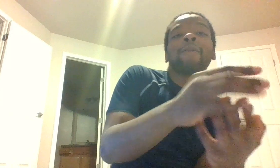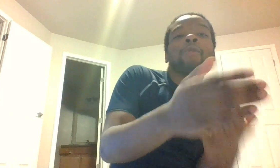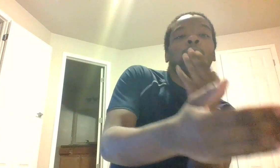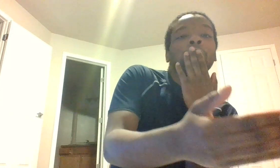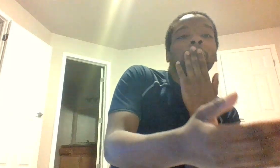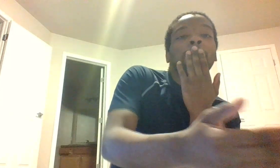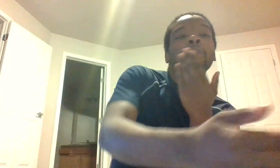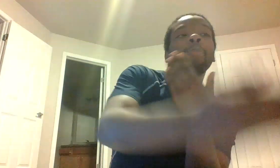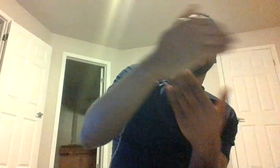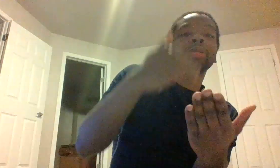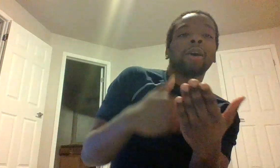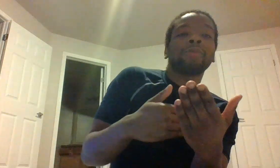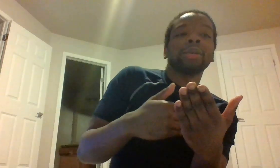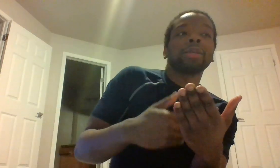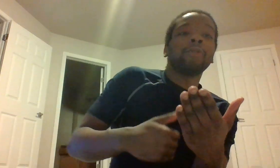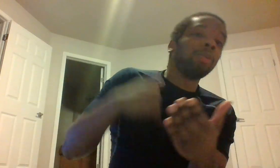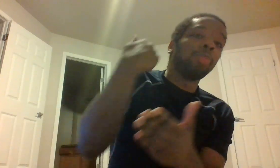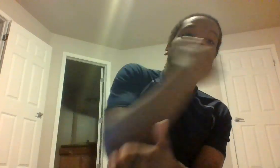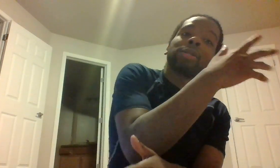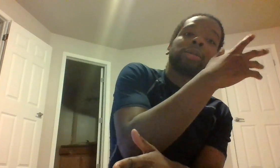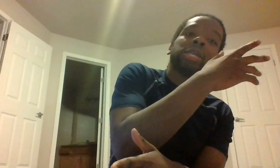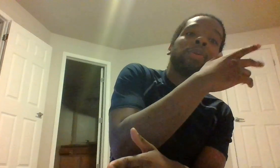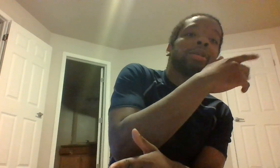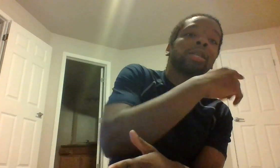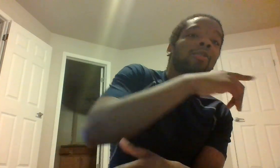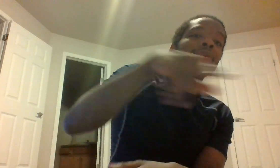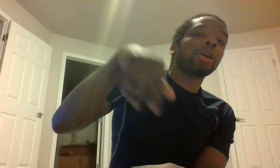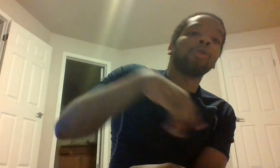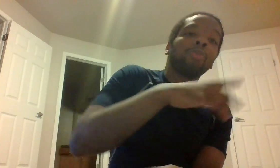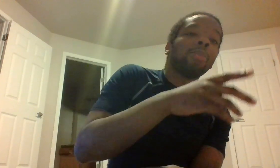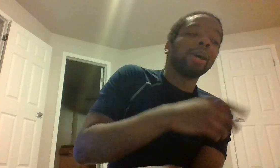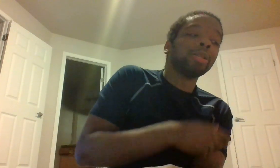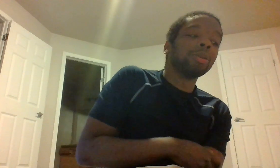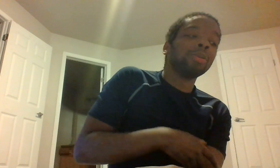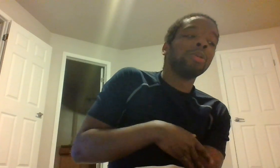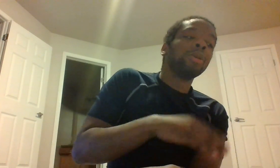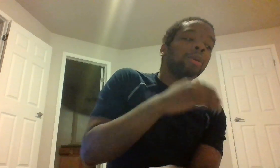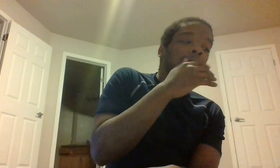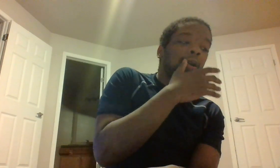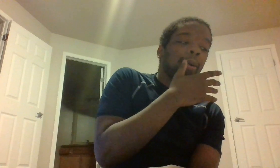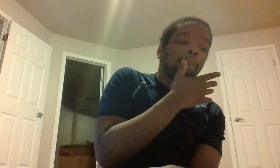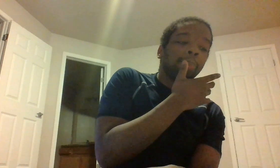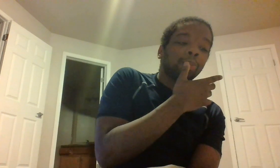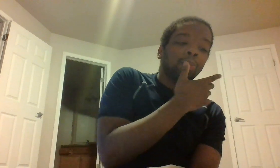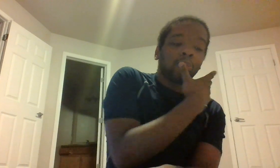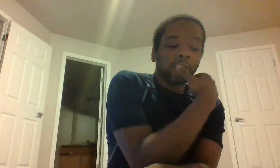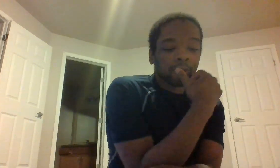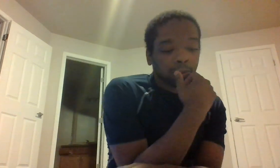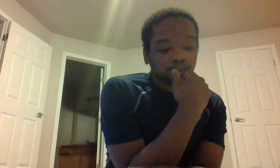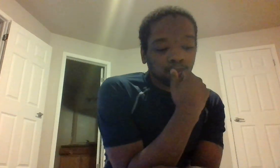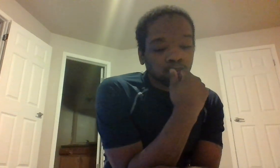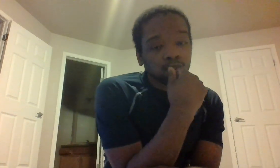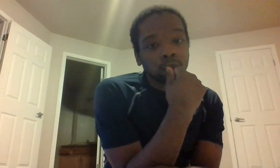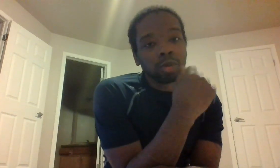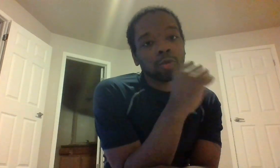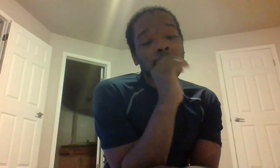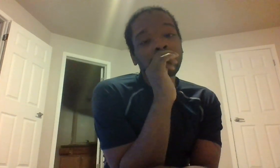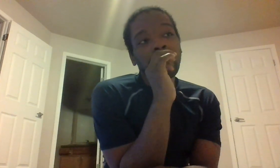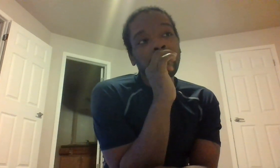where it will bounce off their stuff it bounce off someone's stuff and they can report back to you um when i stayed